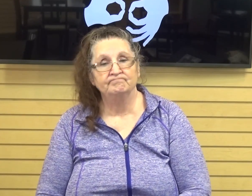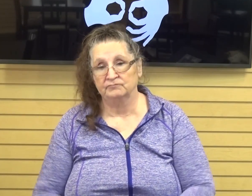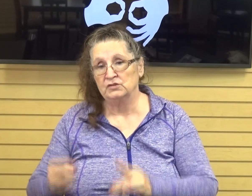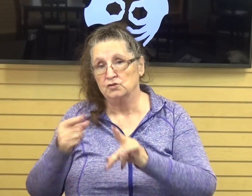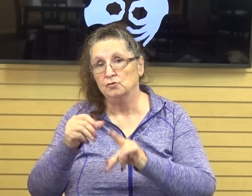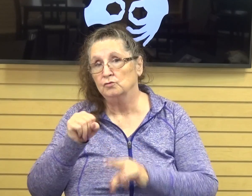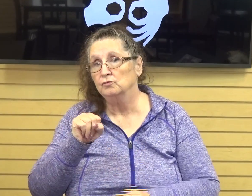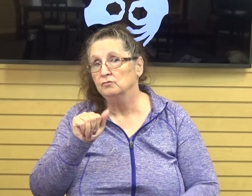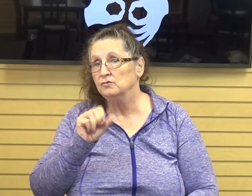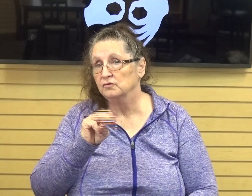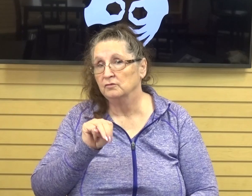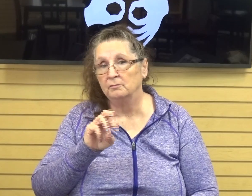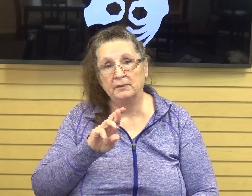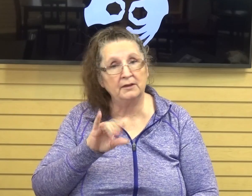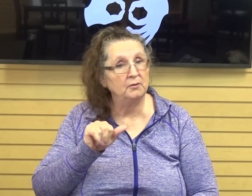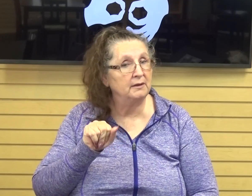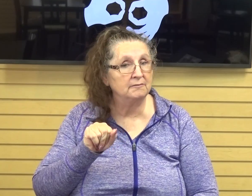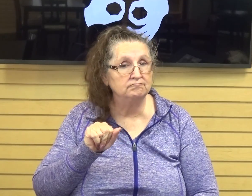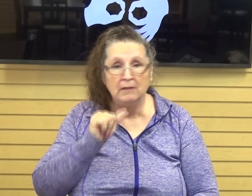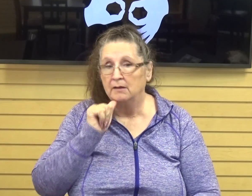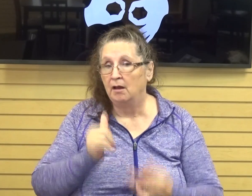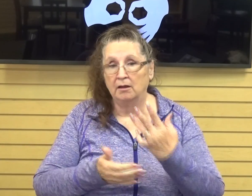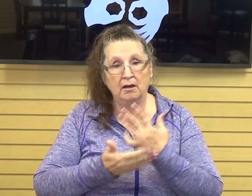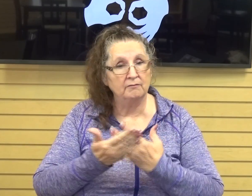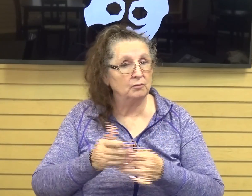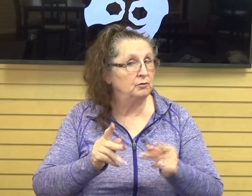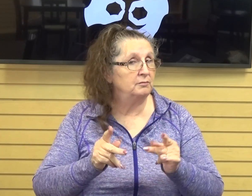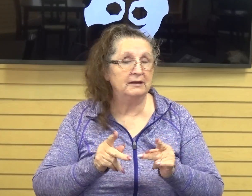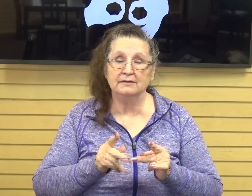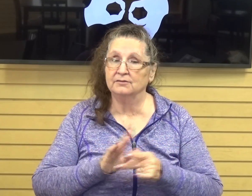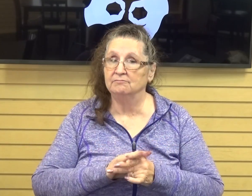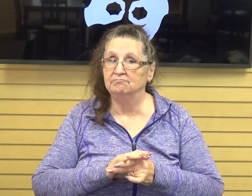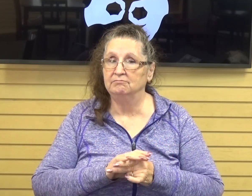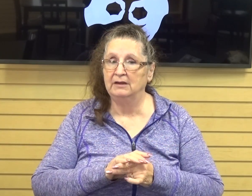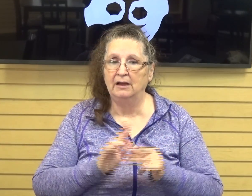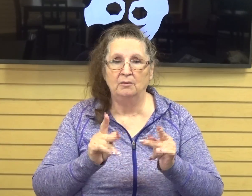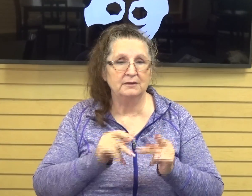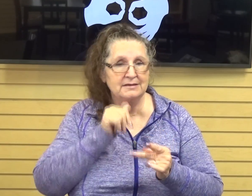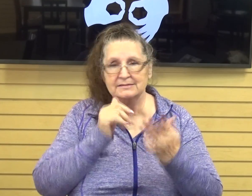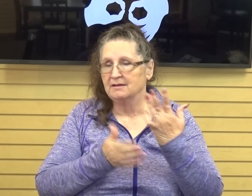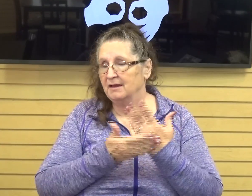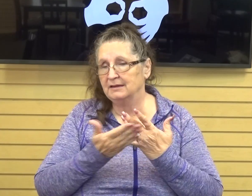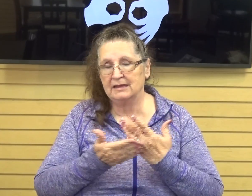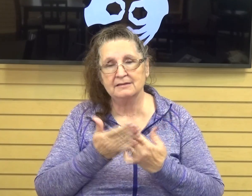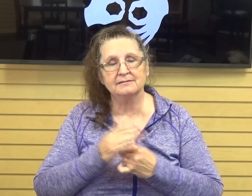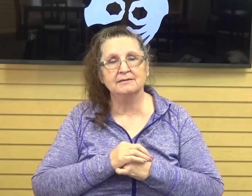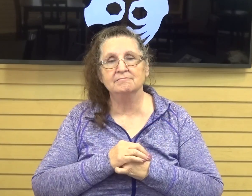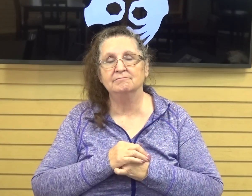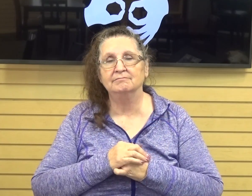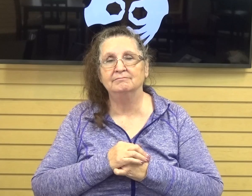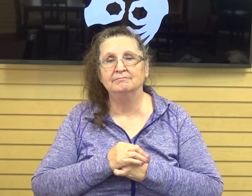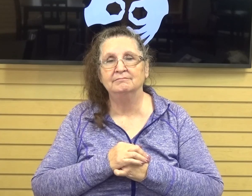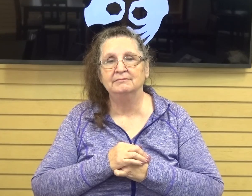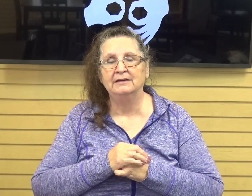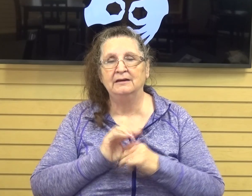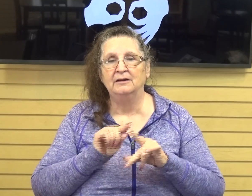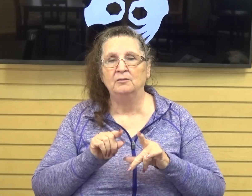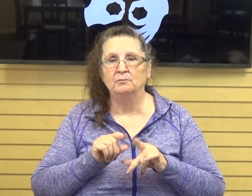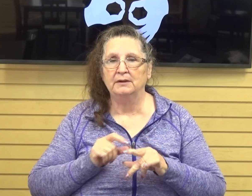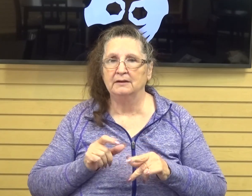a place that's not comfortable, a place that's not easy, but compelled to because